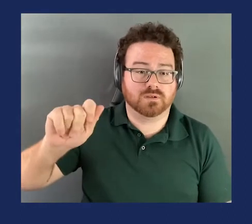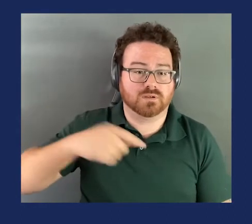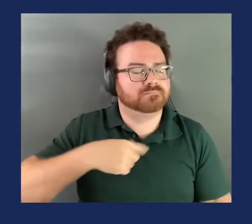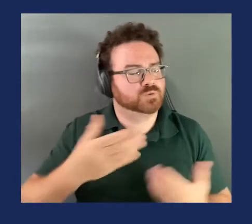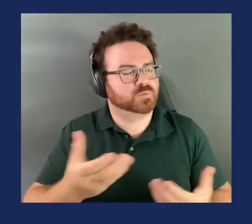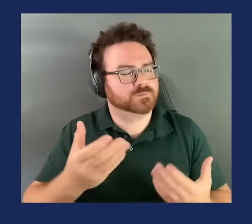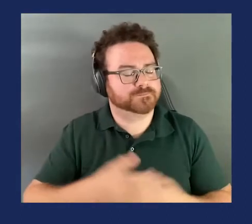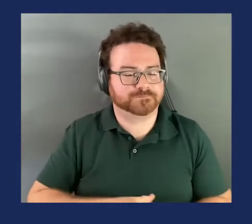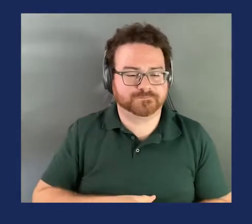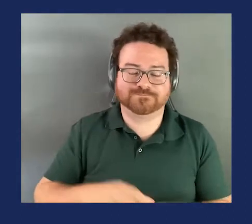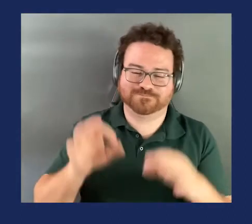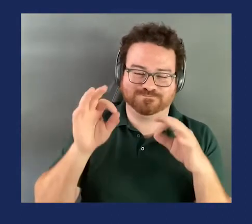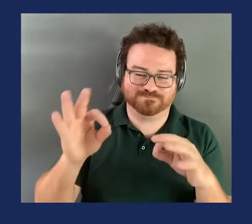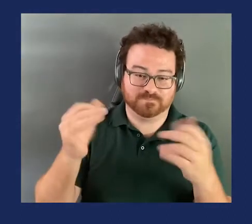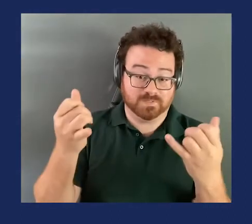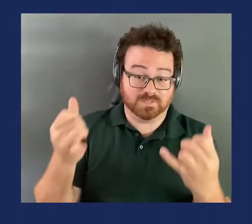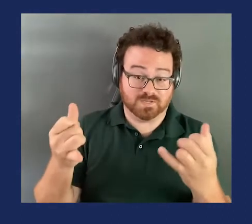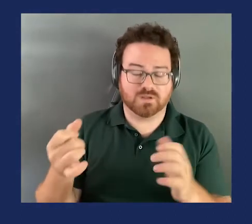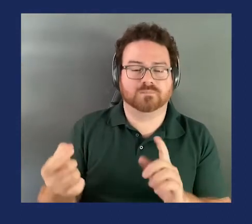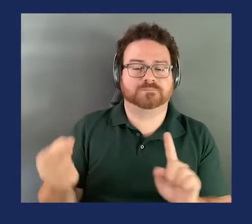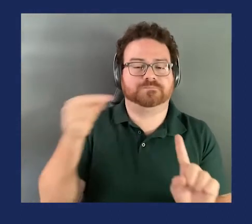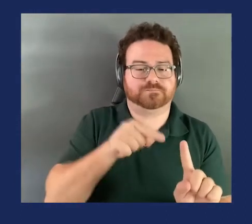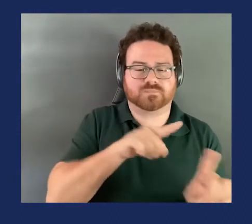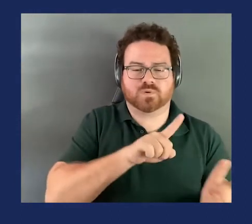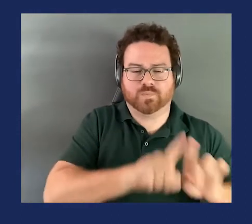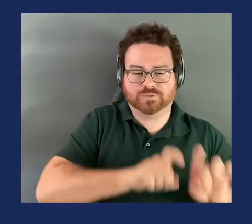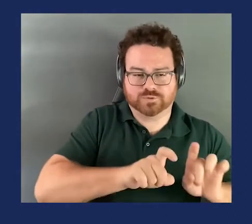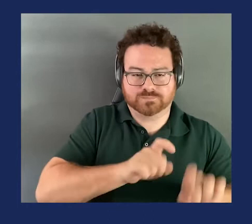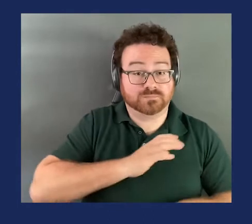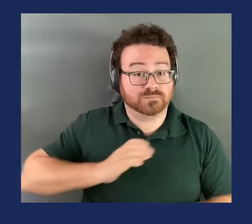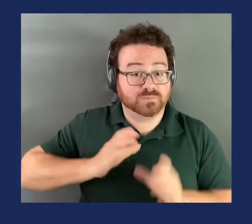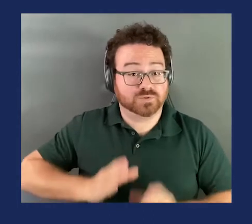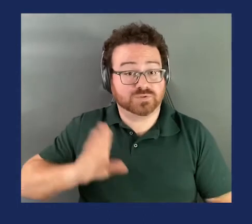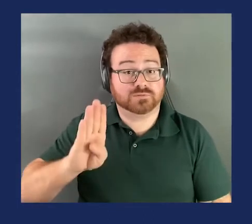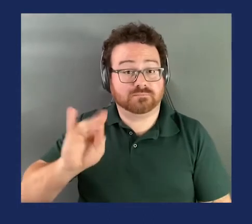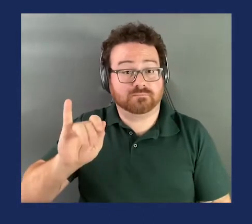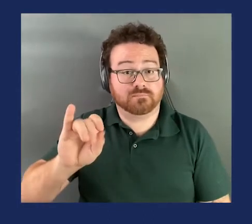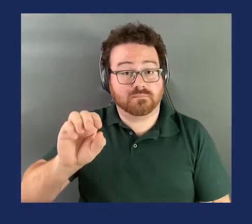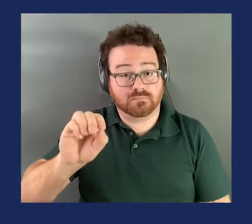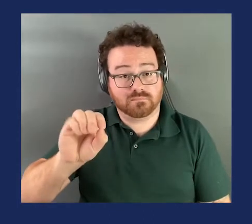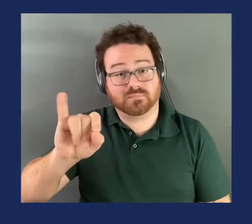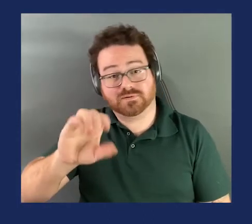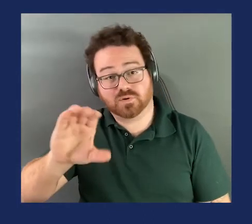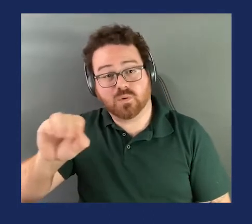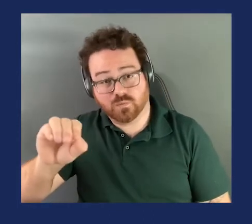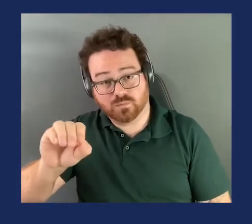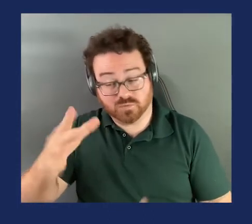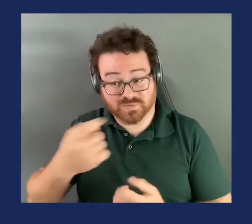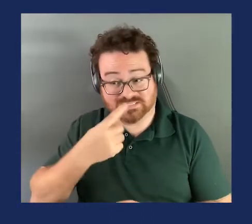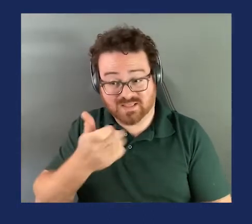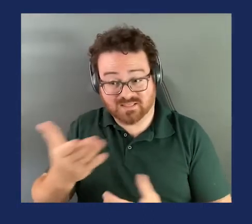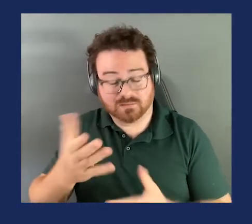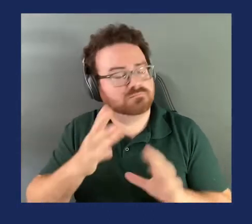So turning back to questions, I turn to Commissioner Biakko. Did you have any questions? Want to say anything? No, thank you, Chair. do not.